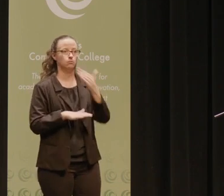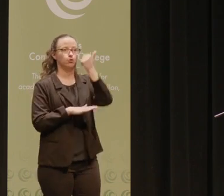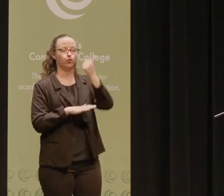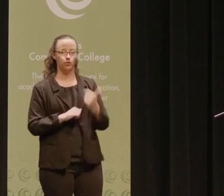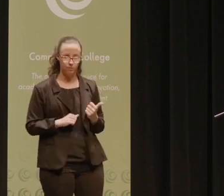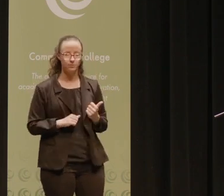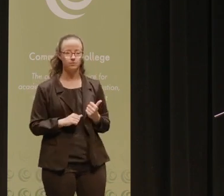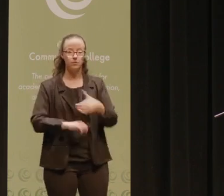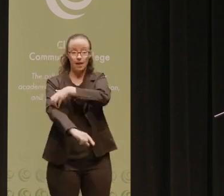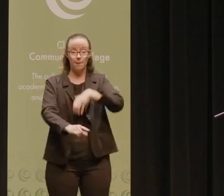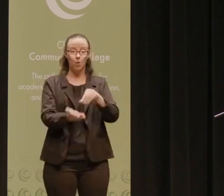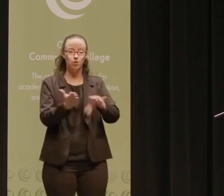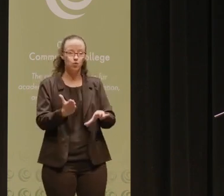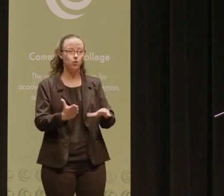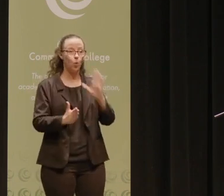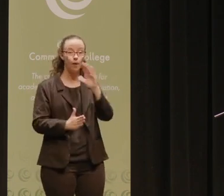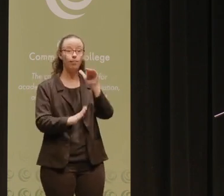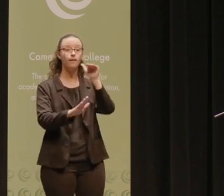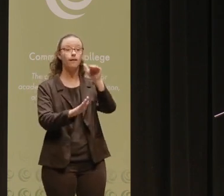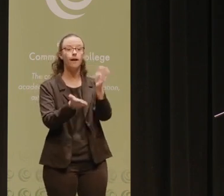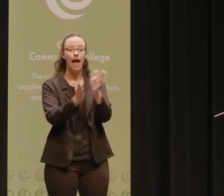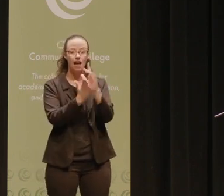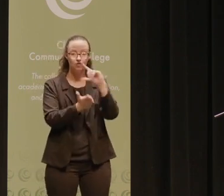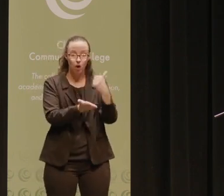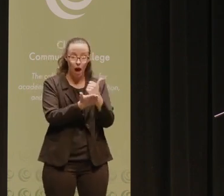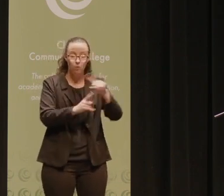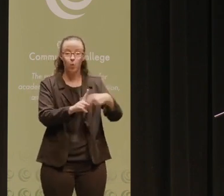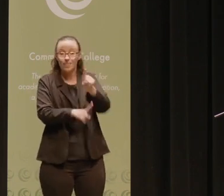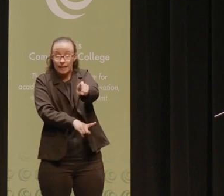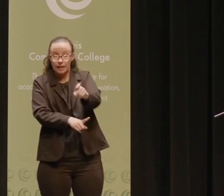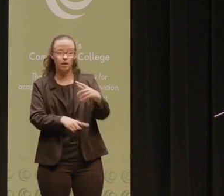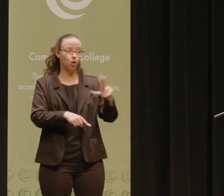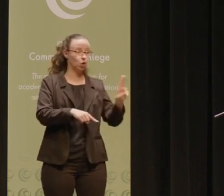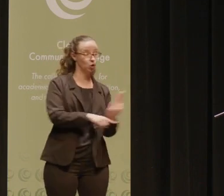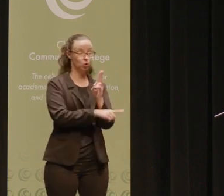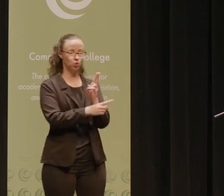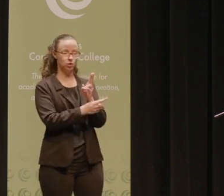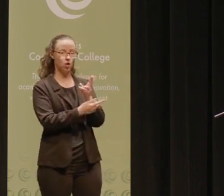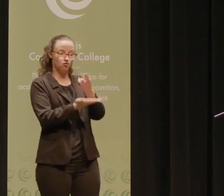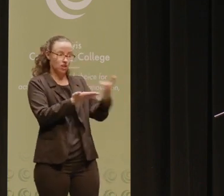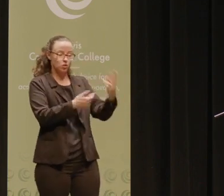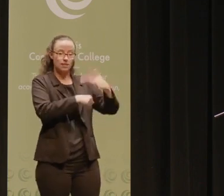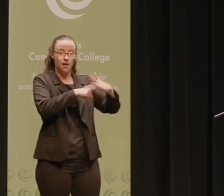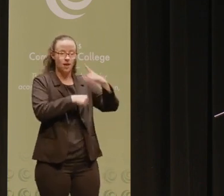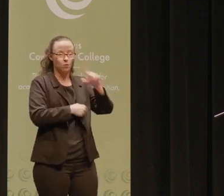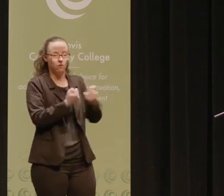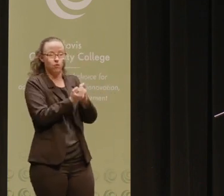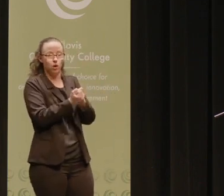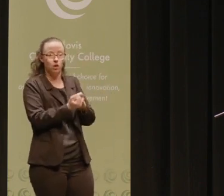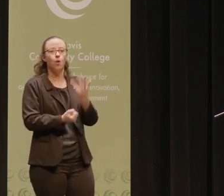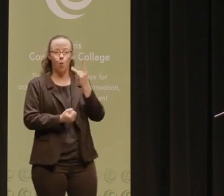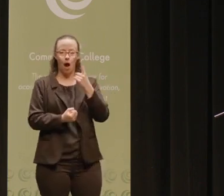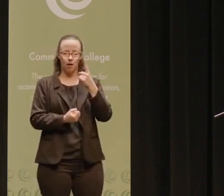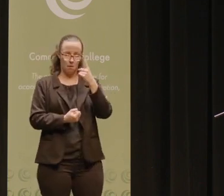Empowered students are also willing to reach out for support when they need it and utilize it and utilize the resources that are afforded to them because